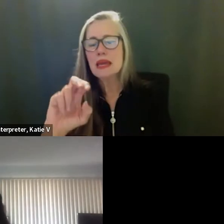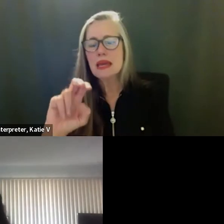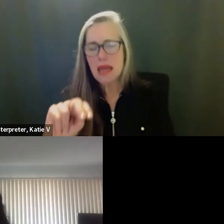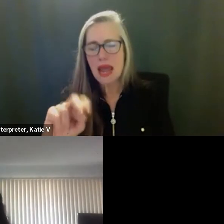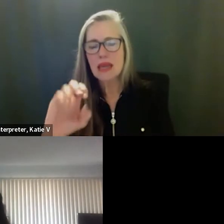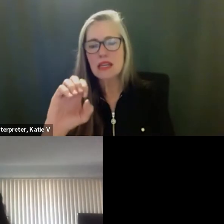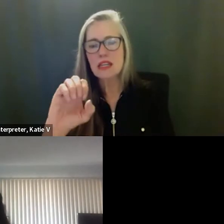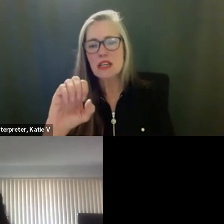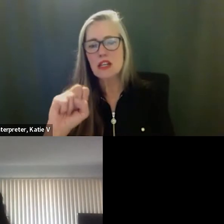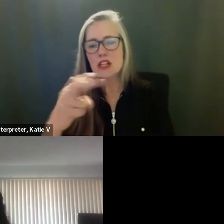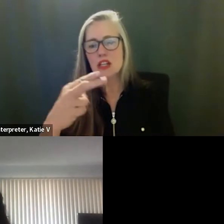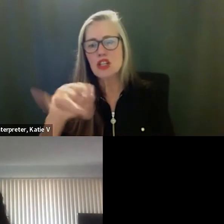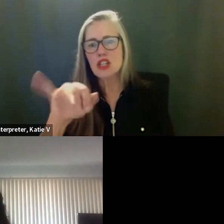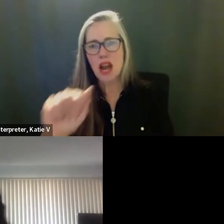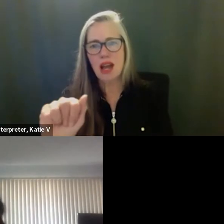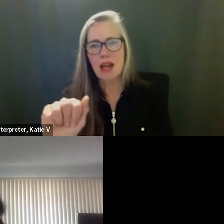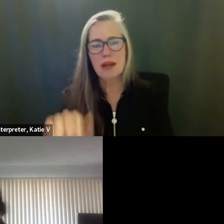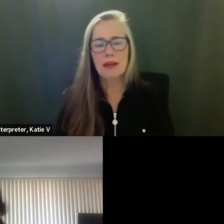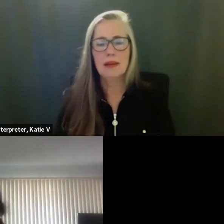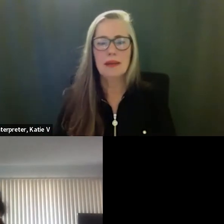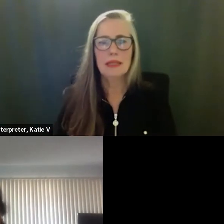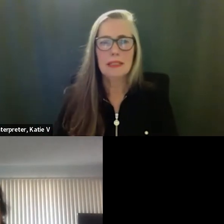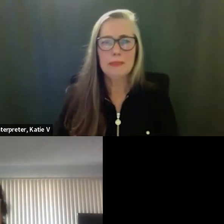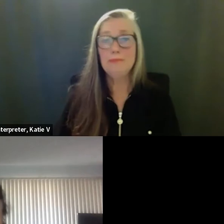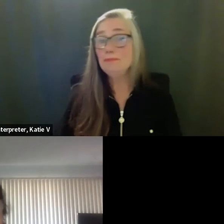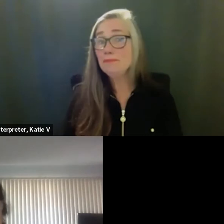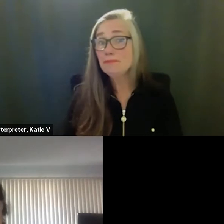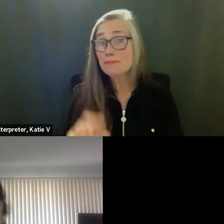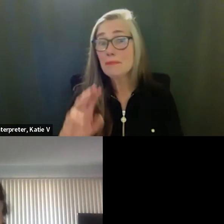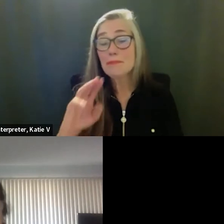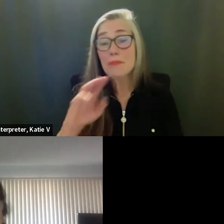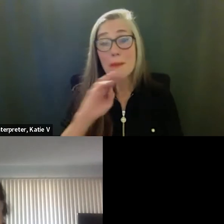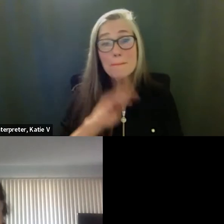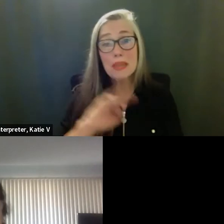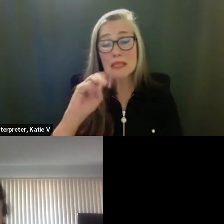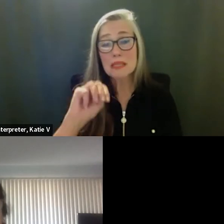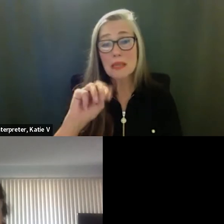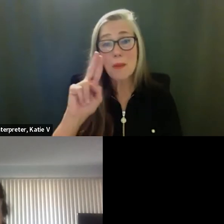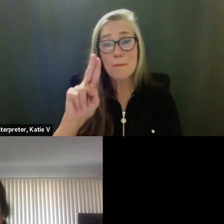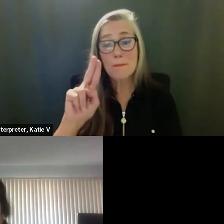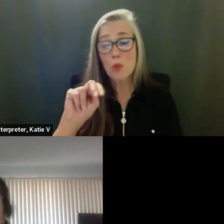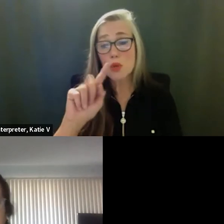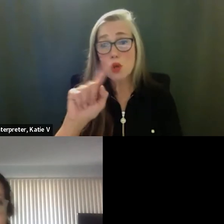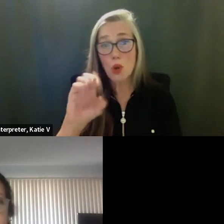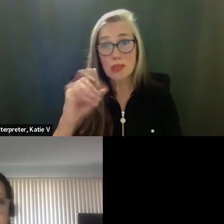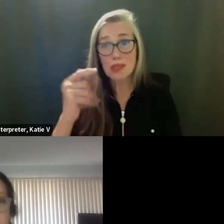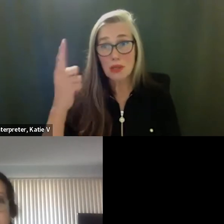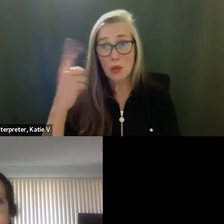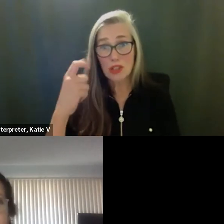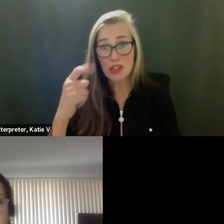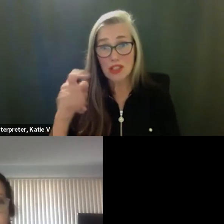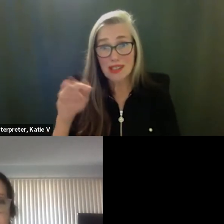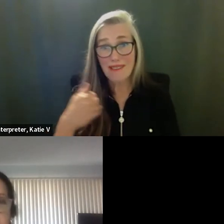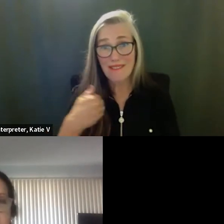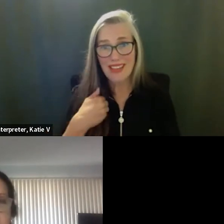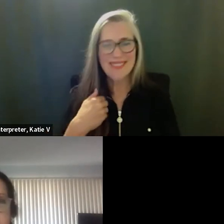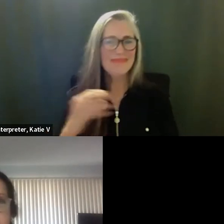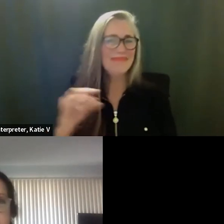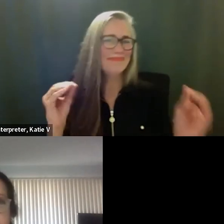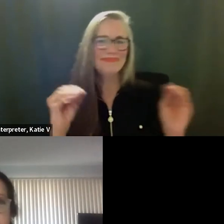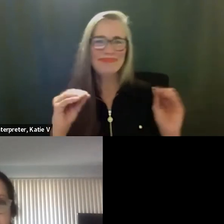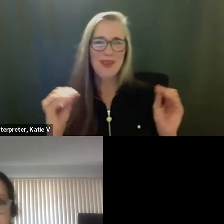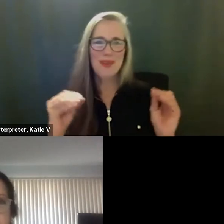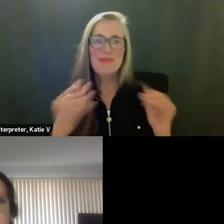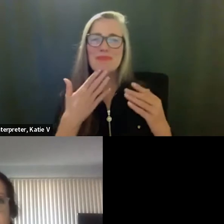Okay. All right. Any other questions? Uh, Ms. Munoz, do you have any questions on this item? Uh, no, I don't. Thank you for